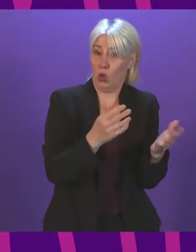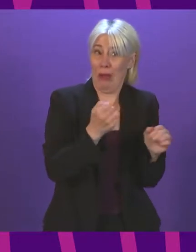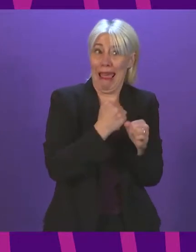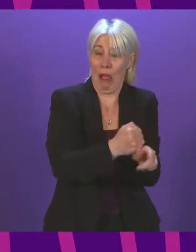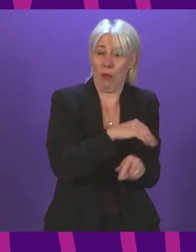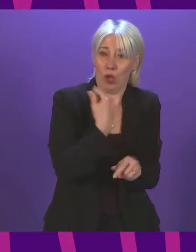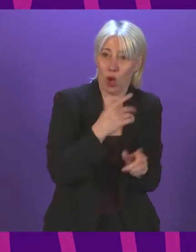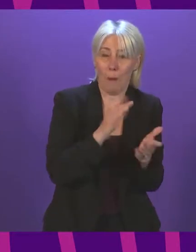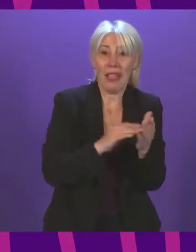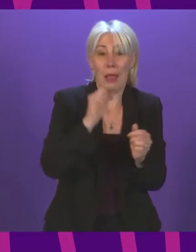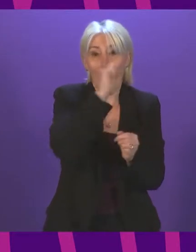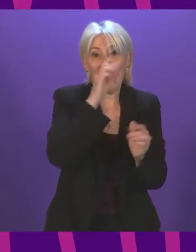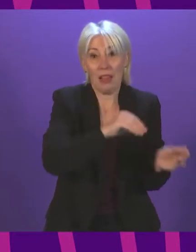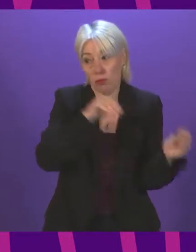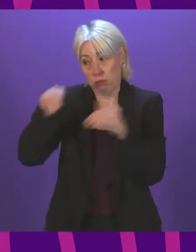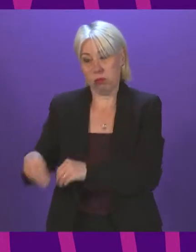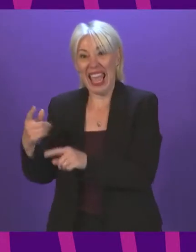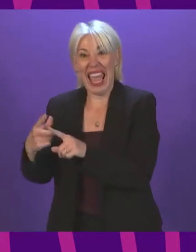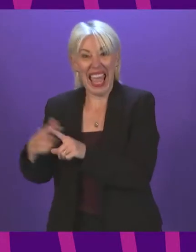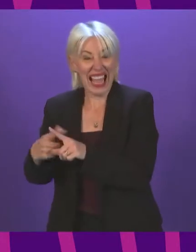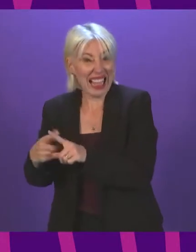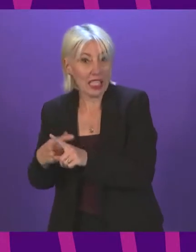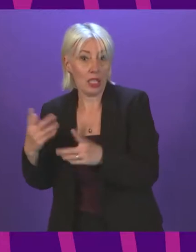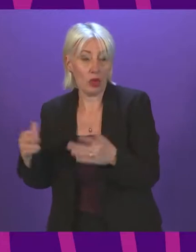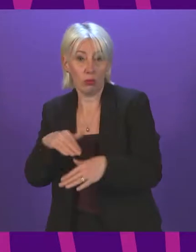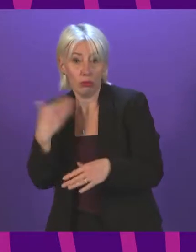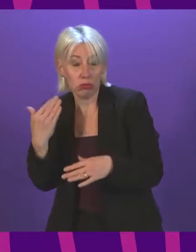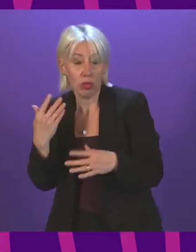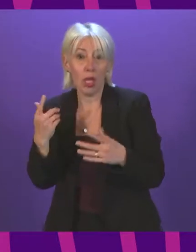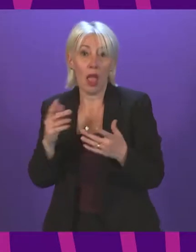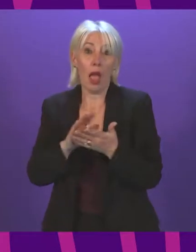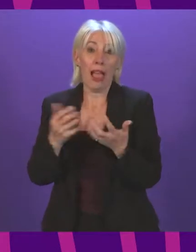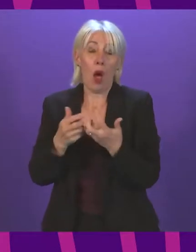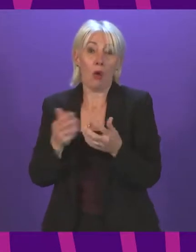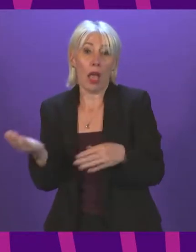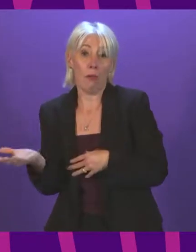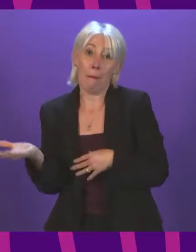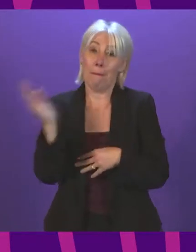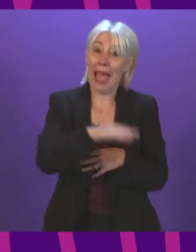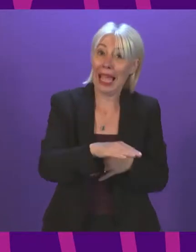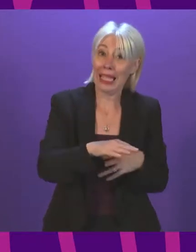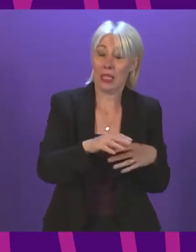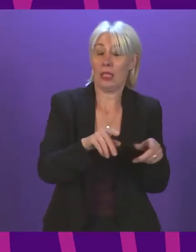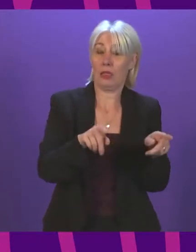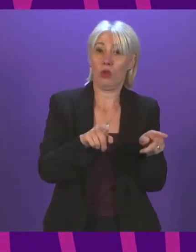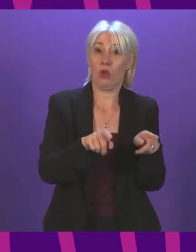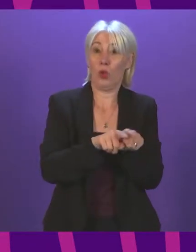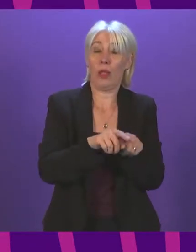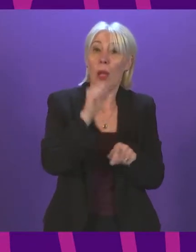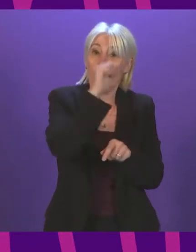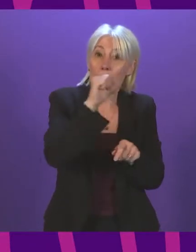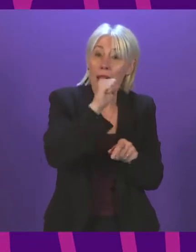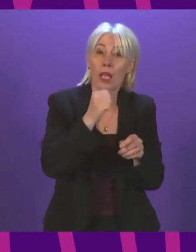position is on the reinstatement of the Chinese licence to help Breakin return to full capacity? And will she extend the pig producers fund